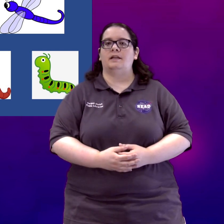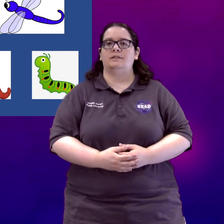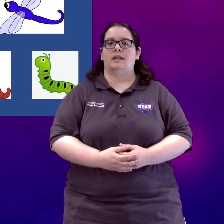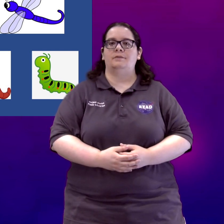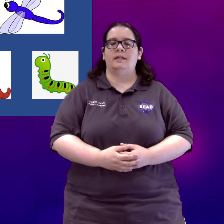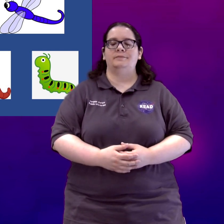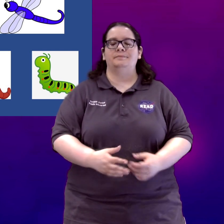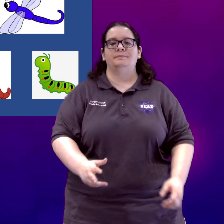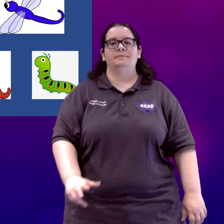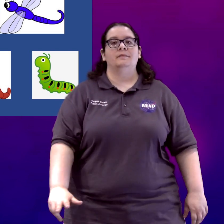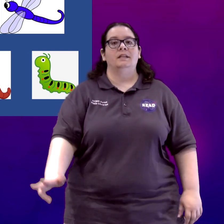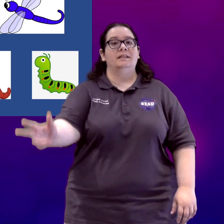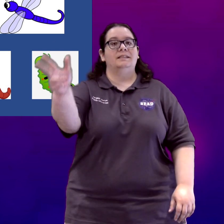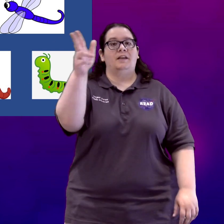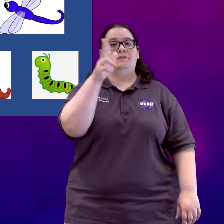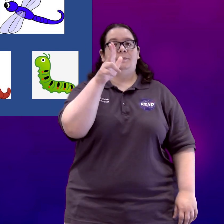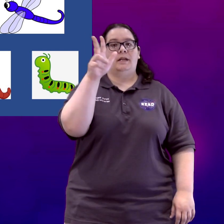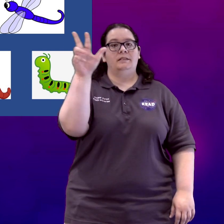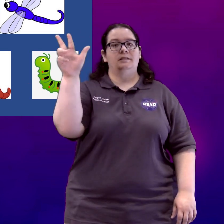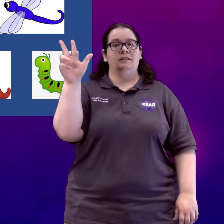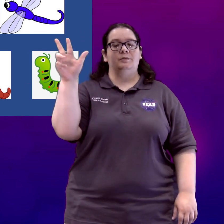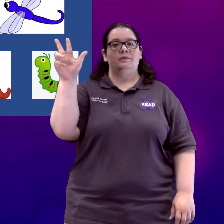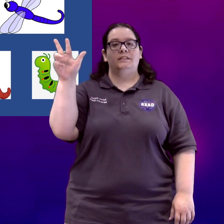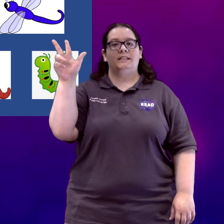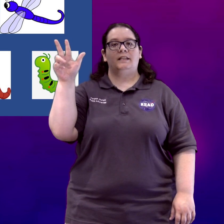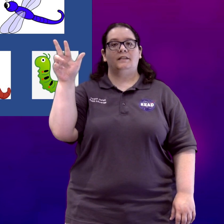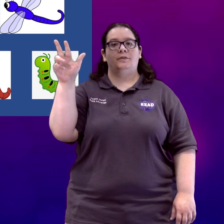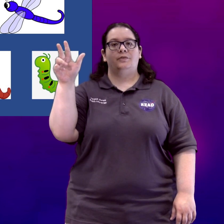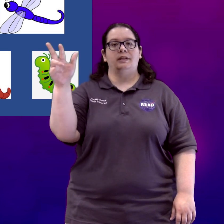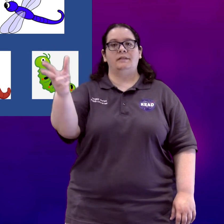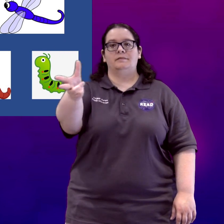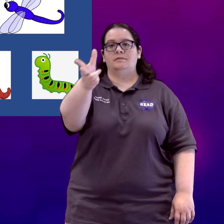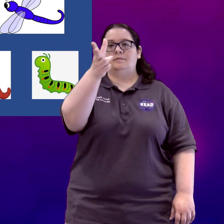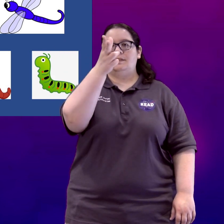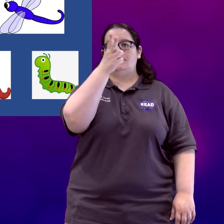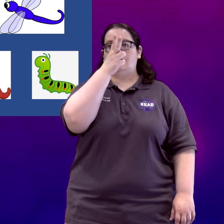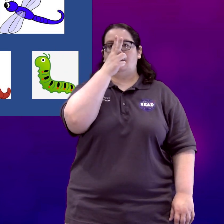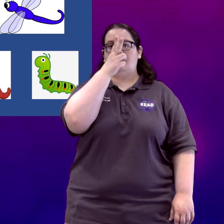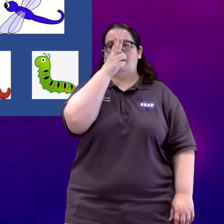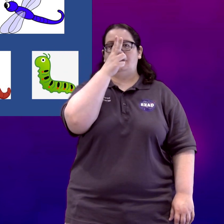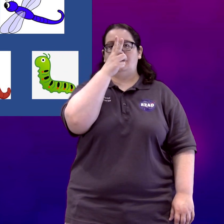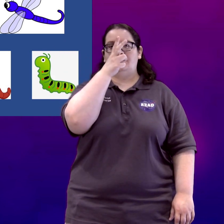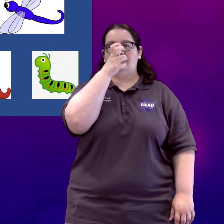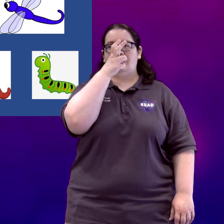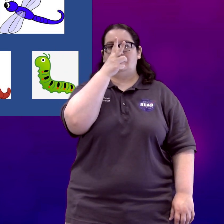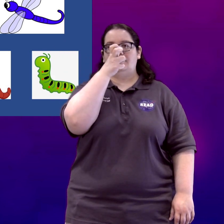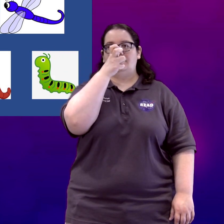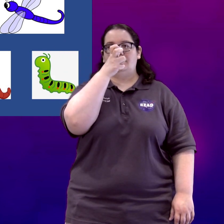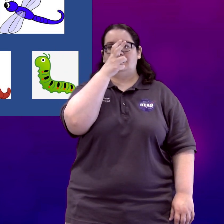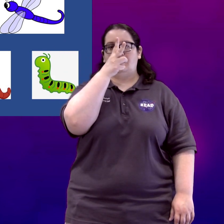outside, right? The sign for bug is we're going to take the number three, place our thumb on our nose and just kind